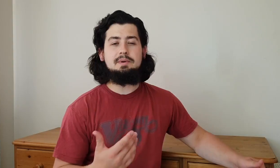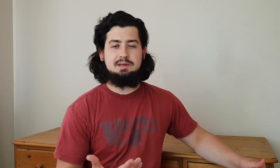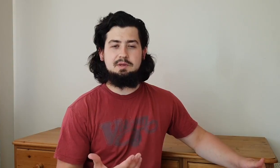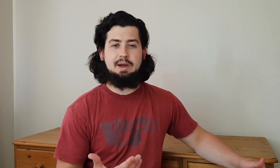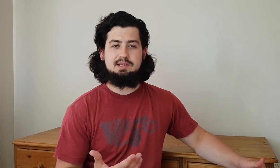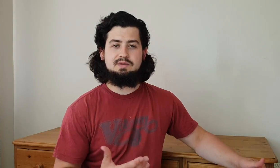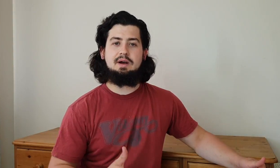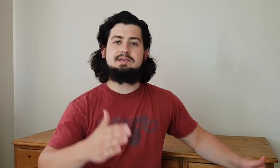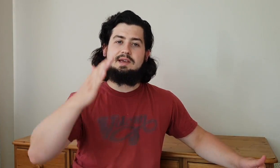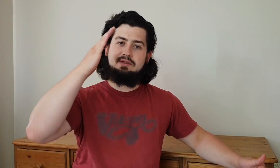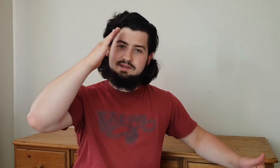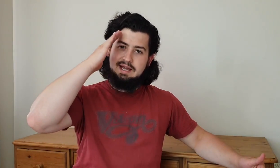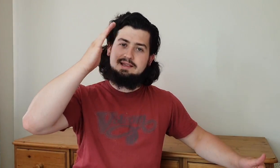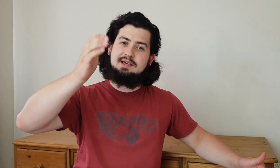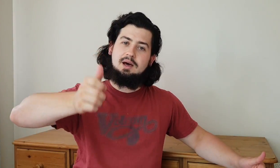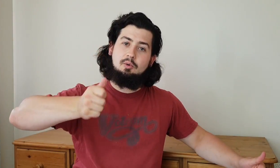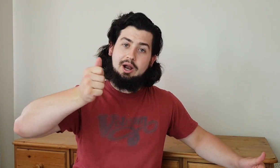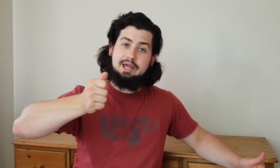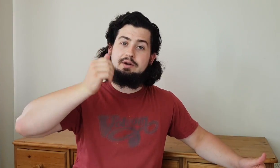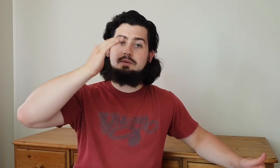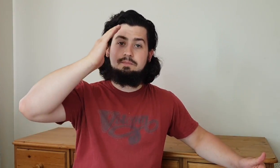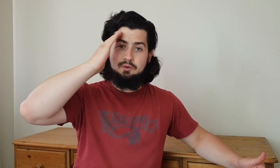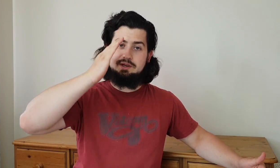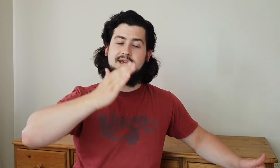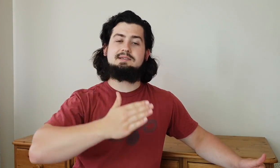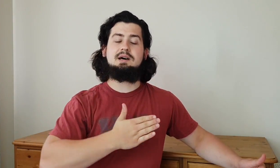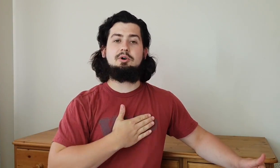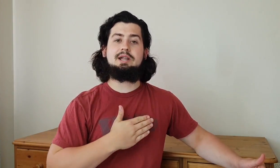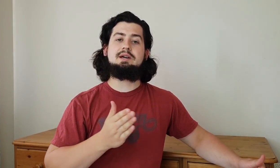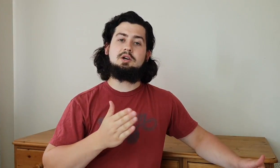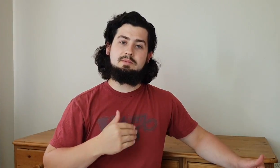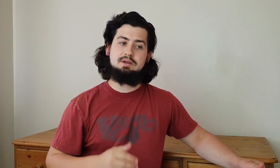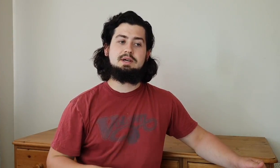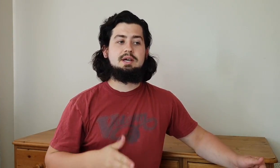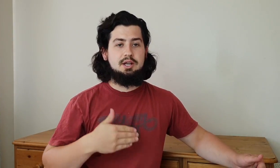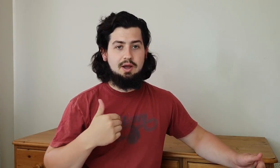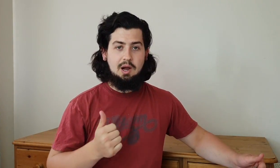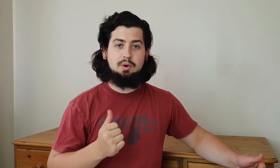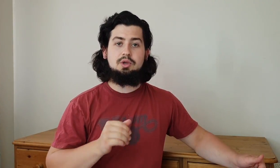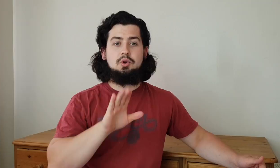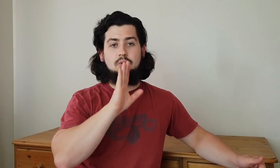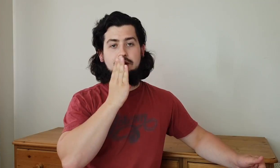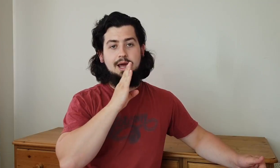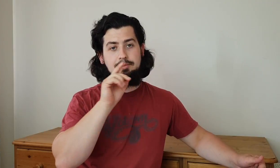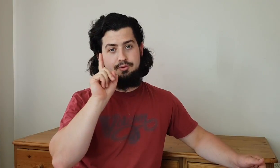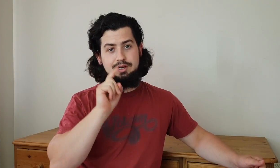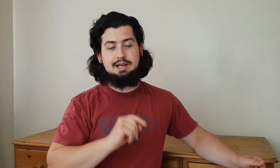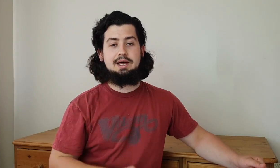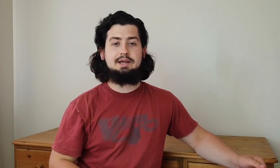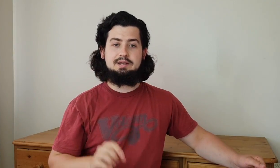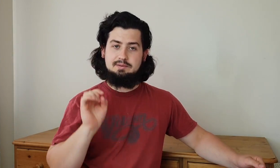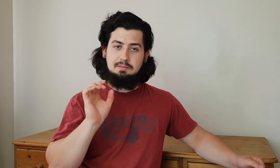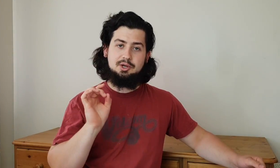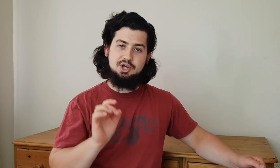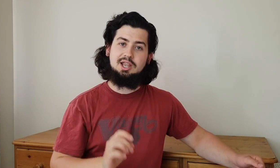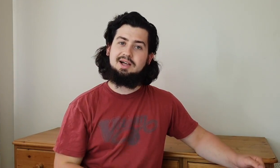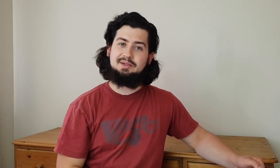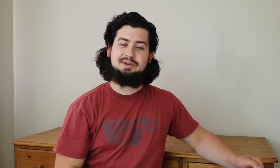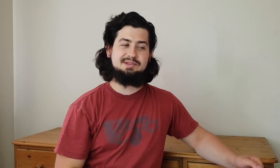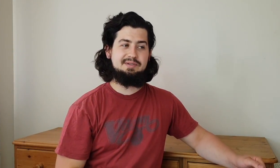Muslim perspective so I had to say things like as-salamu alaykum or you could say as-salamu alaykum and you know how are you and alhamdulillah and mashallah and things like